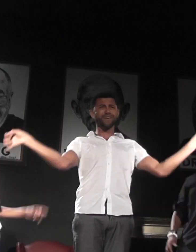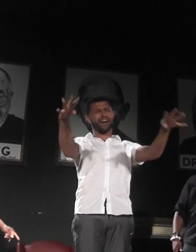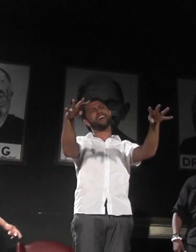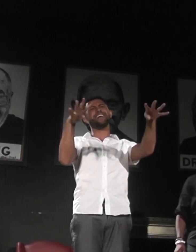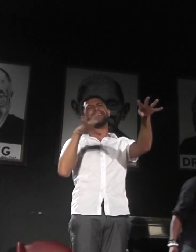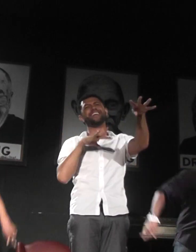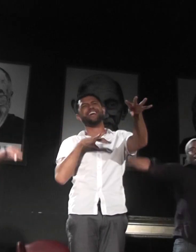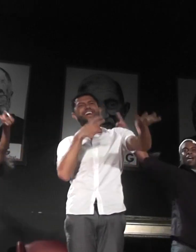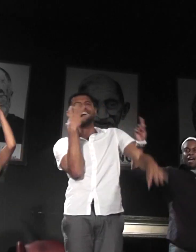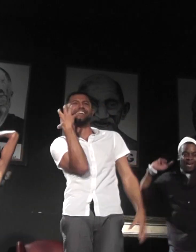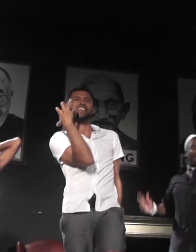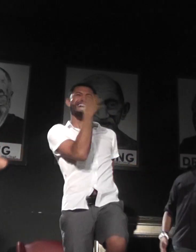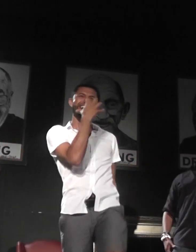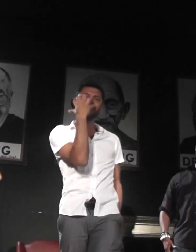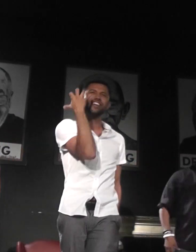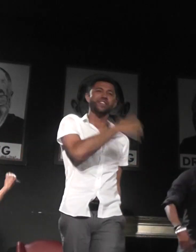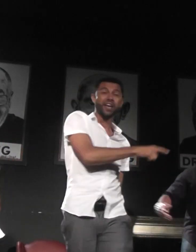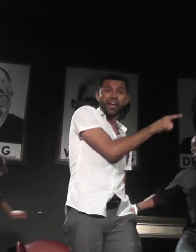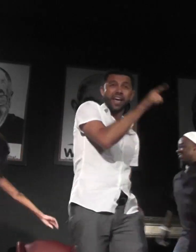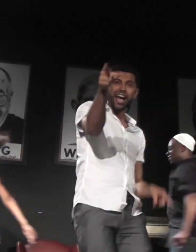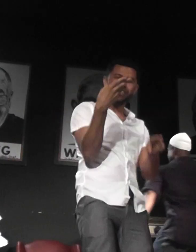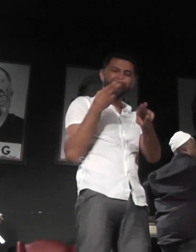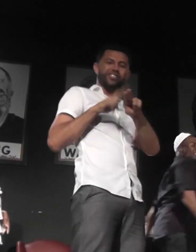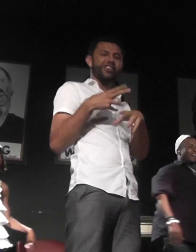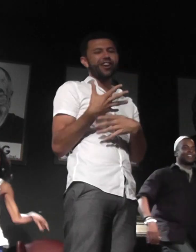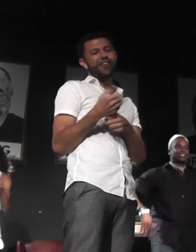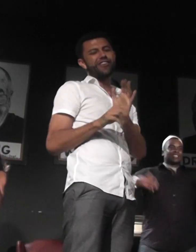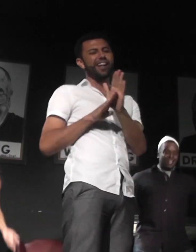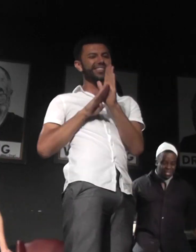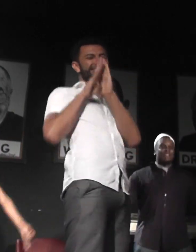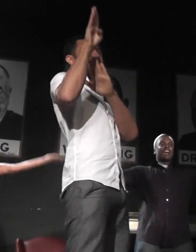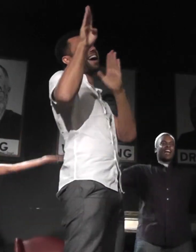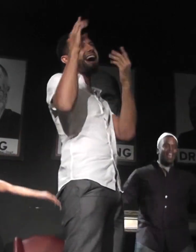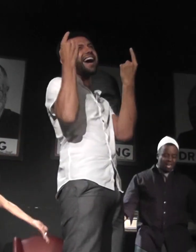out of love As you should have crossed the sky